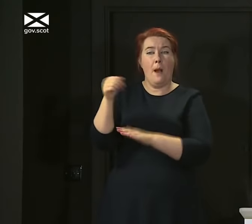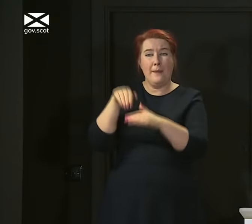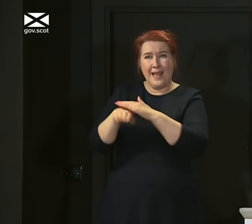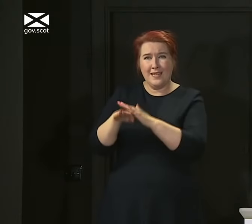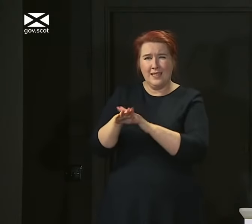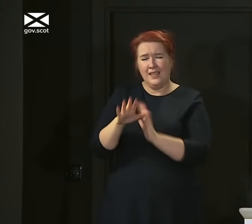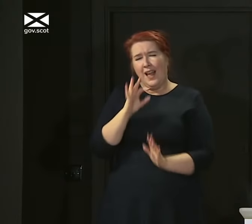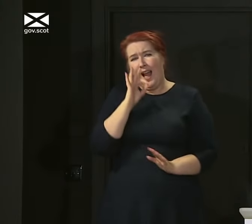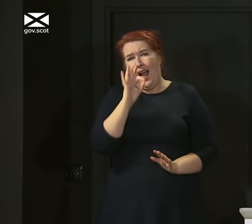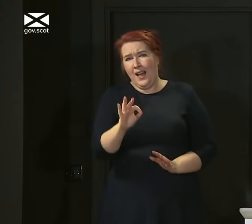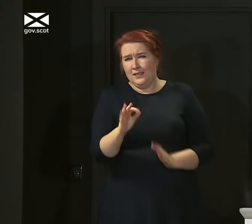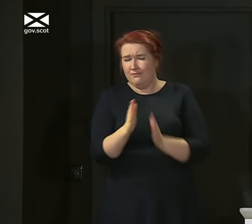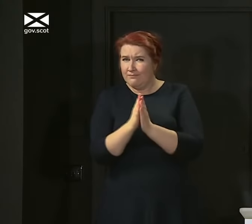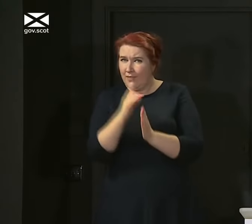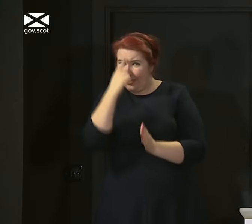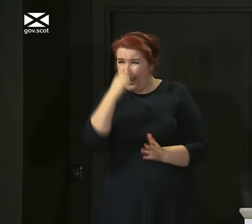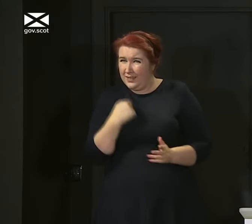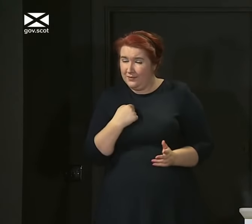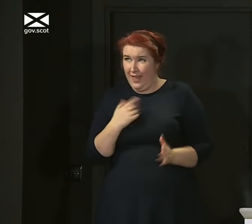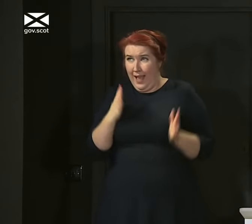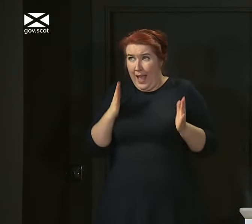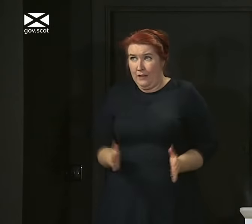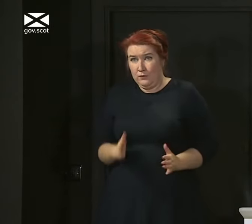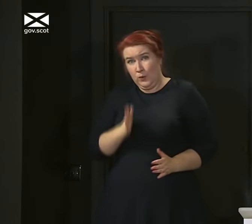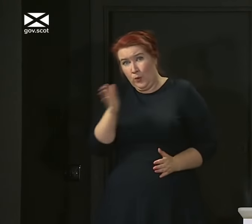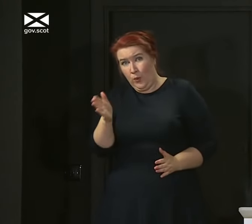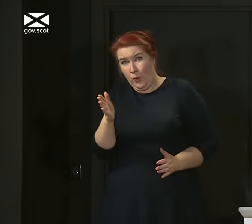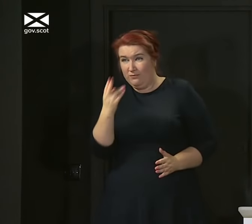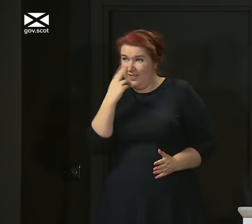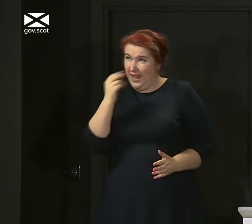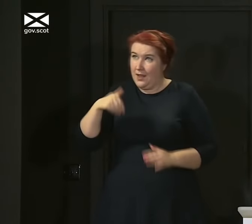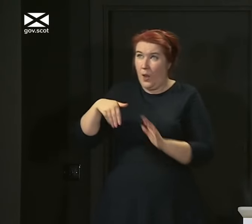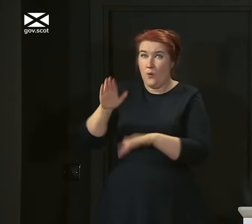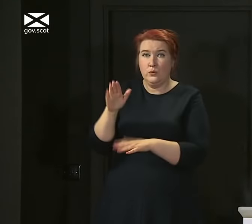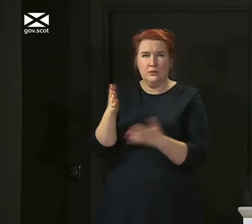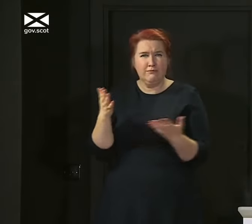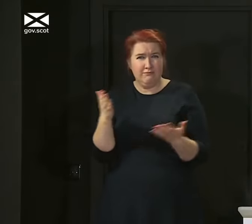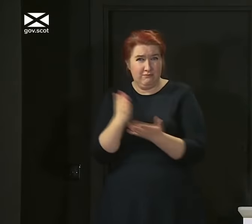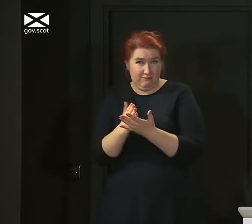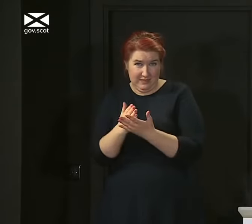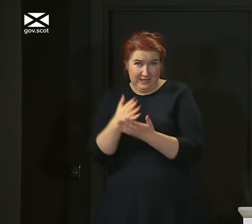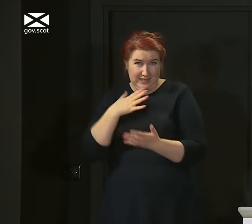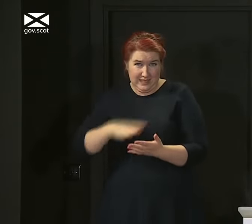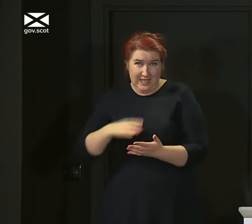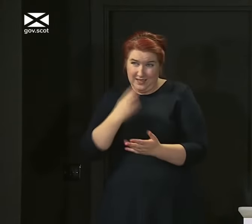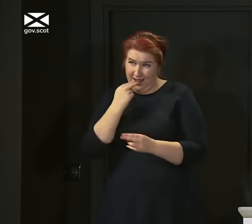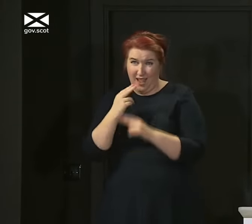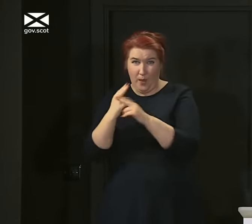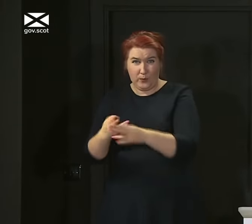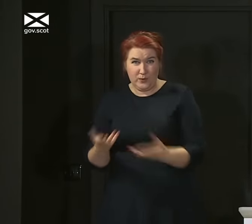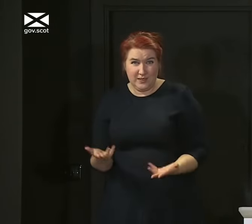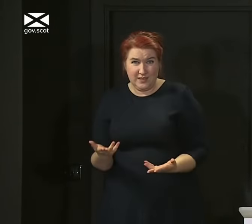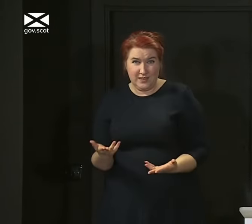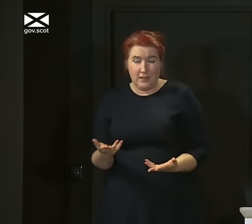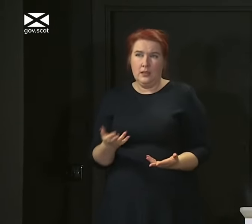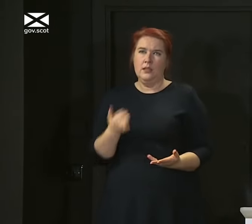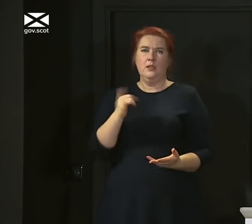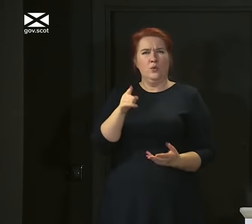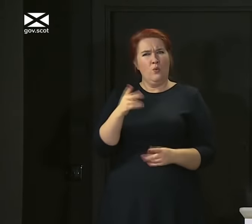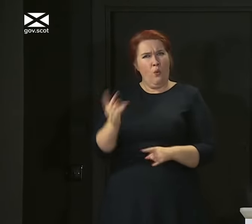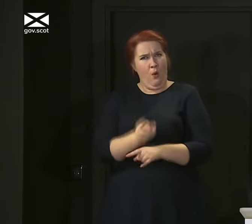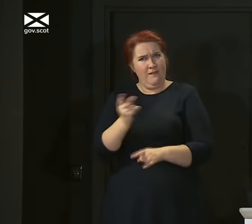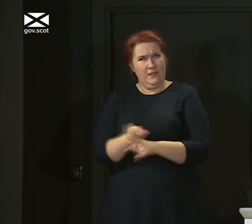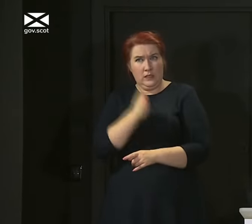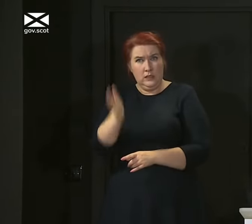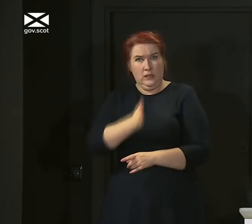still to think about how necessary these nights out are and how frequently you might want to go on